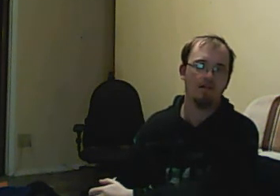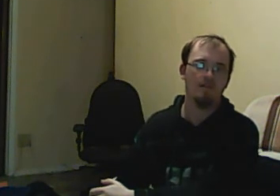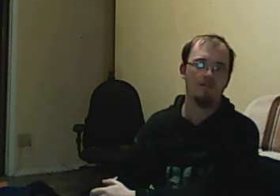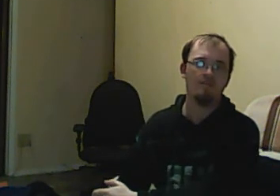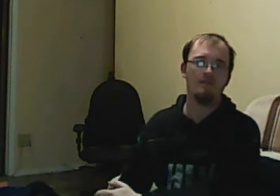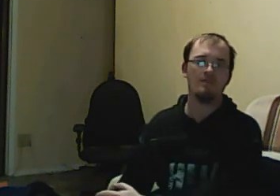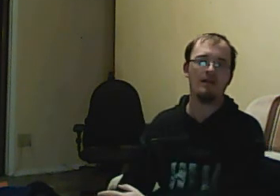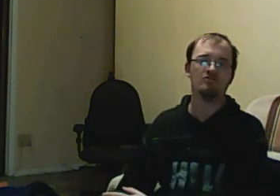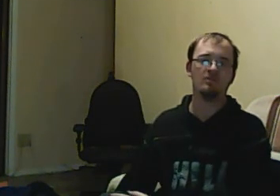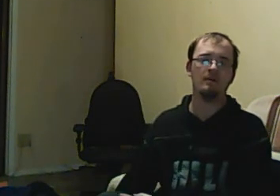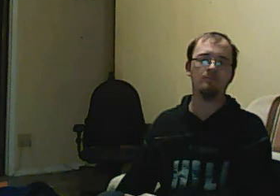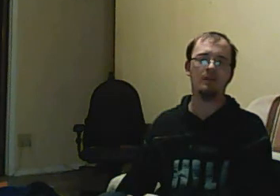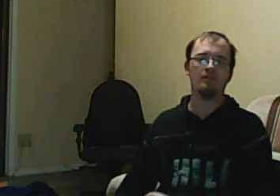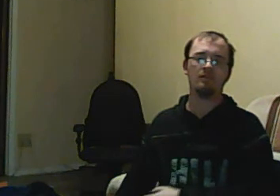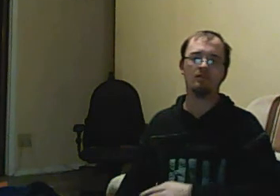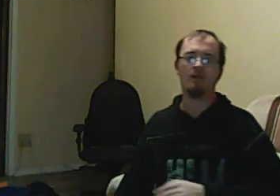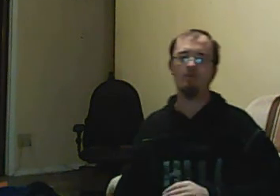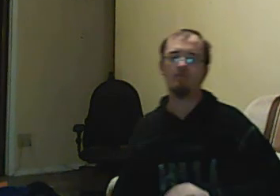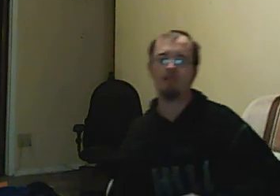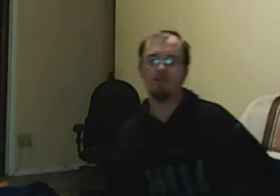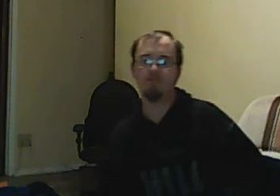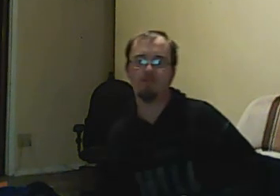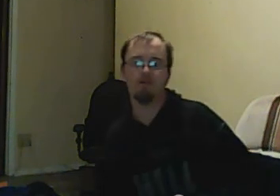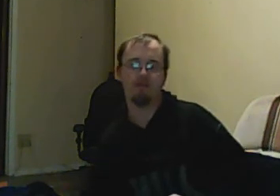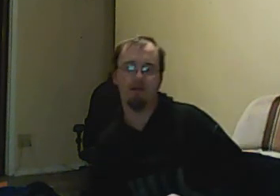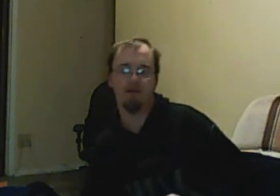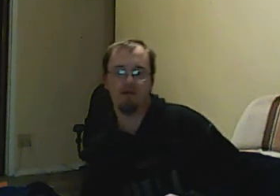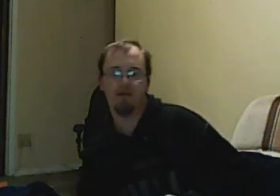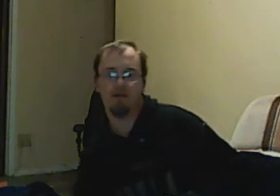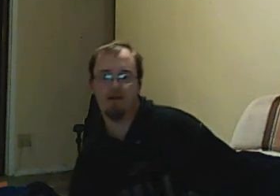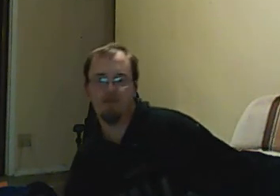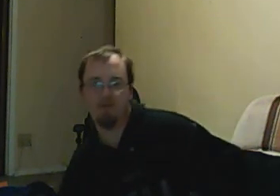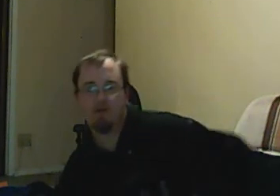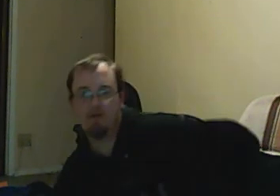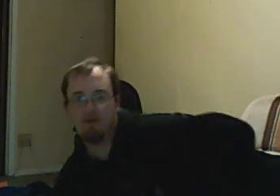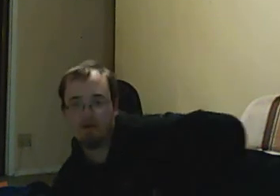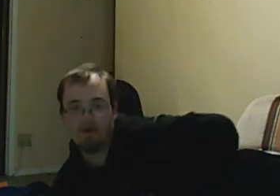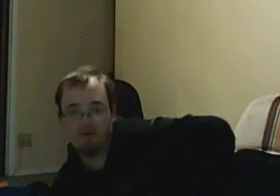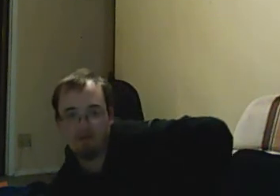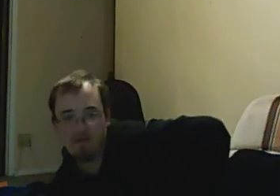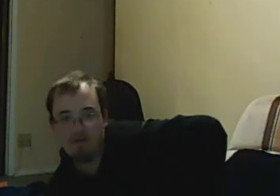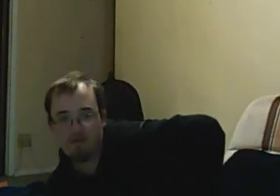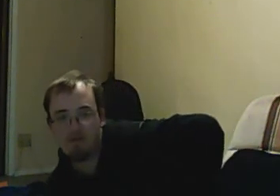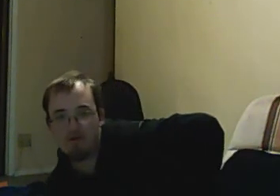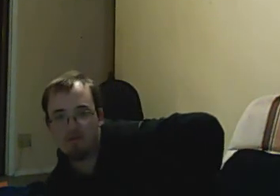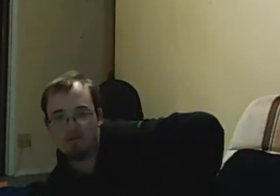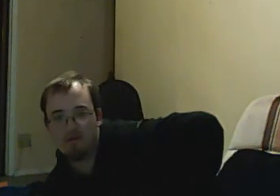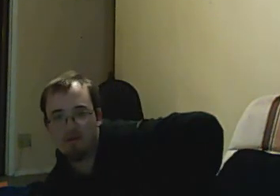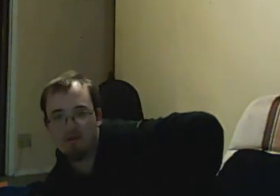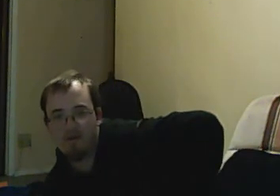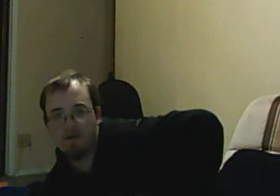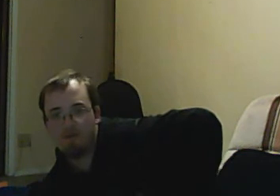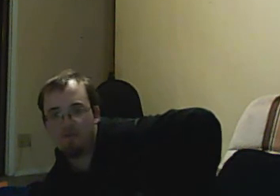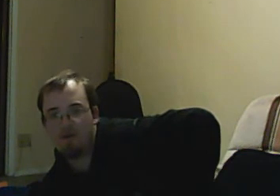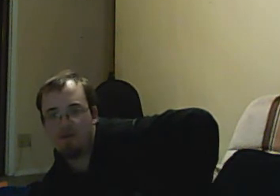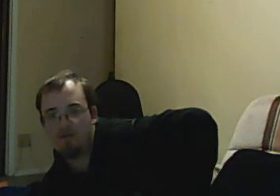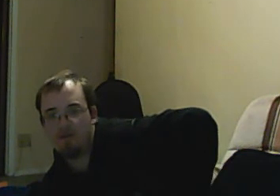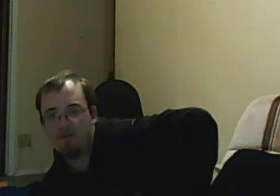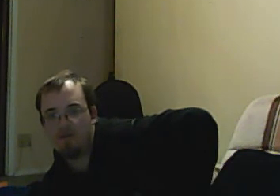They sometimes embellished a bit, but there's always a lesson to learn. And the lessons are hardwood. That